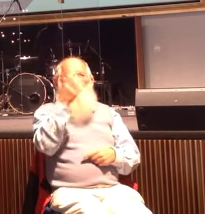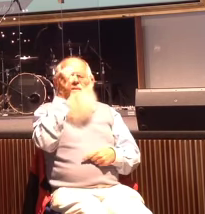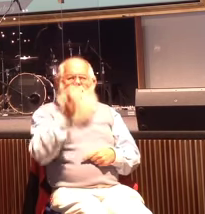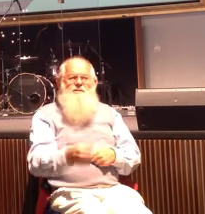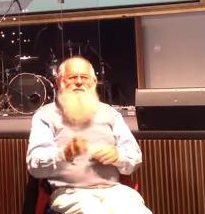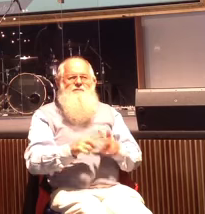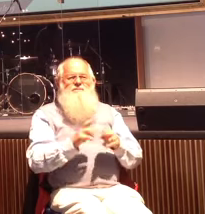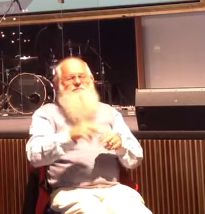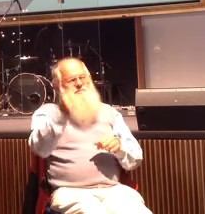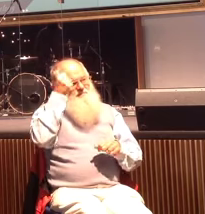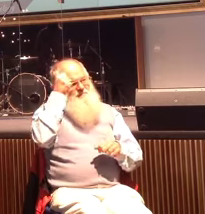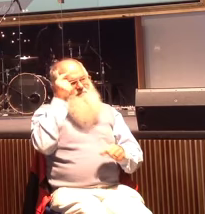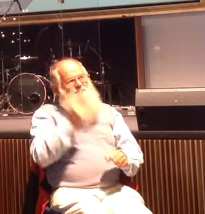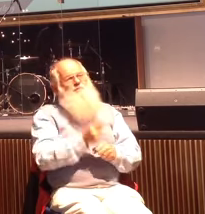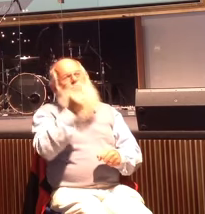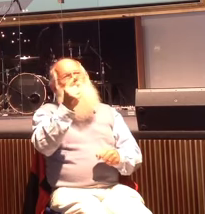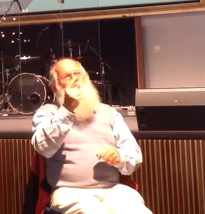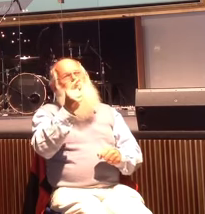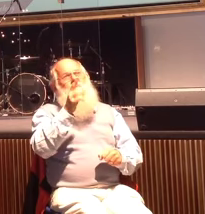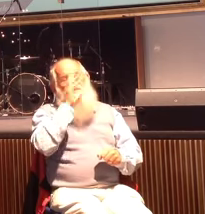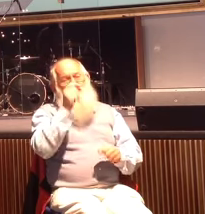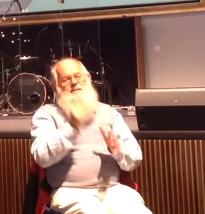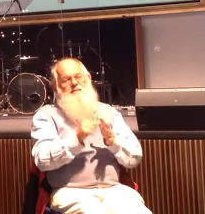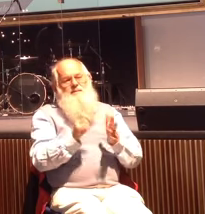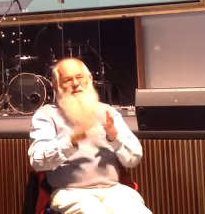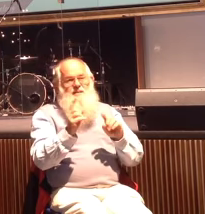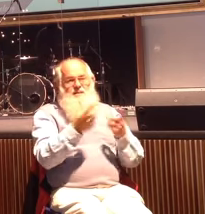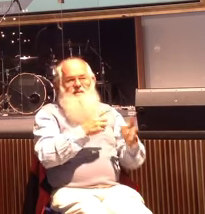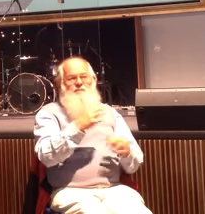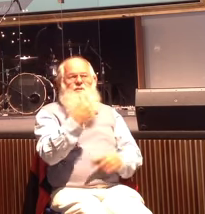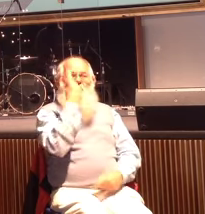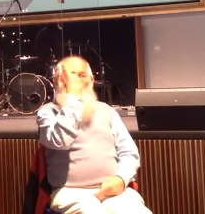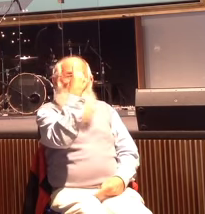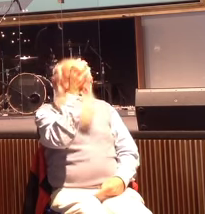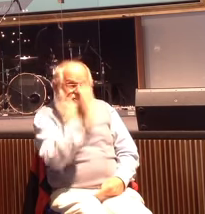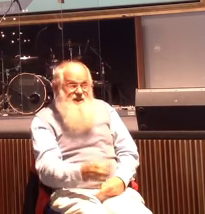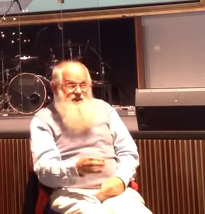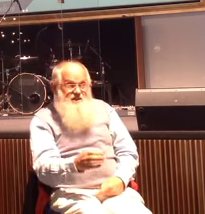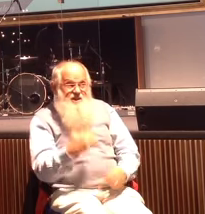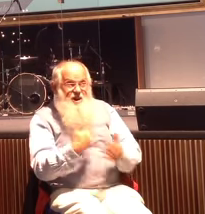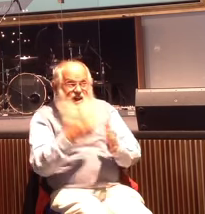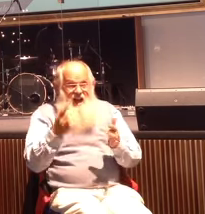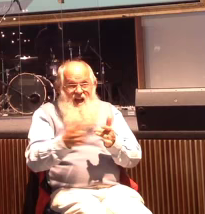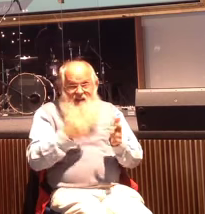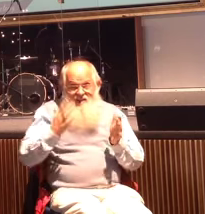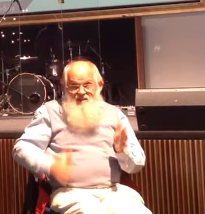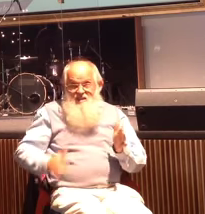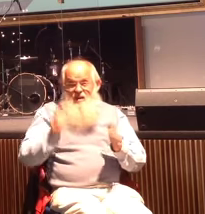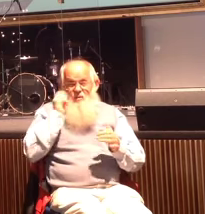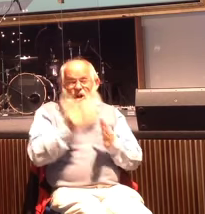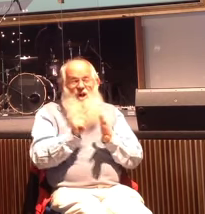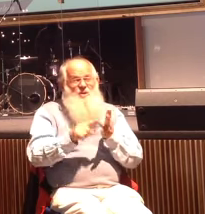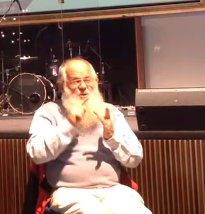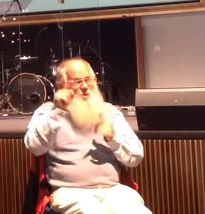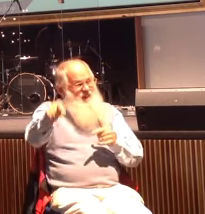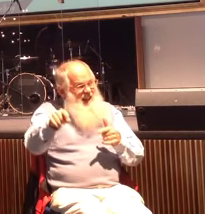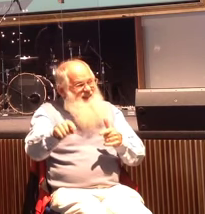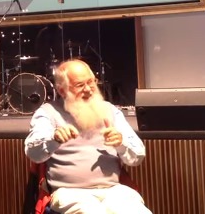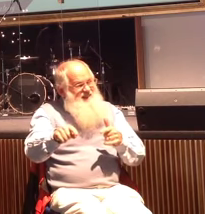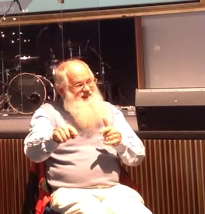knew that God could do something for even one person on the other side of it, would I do it? You